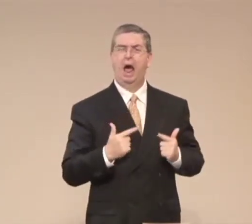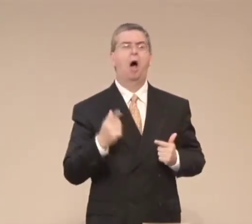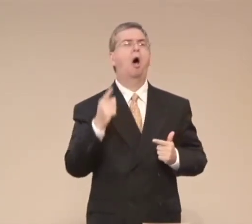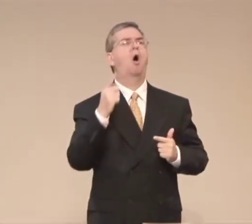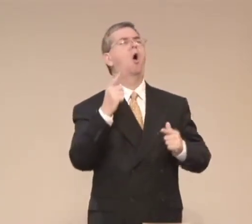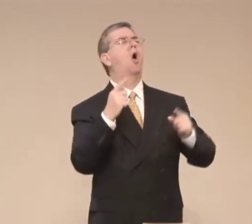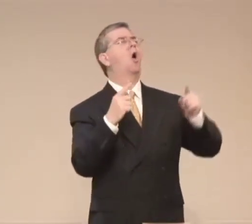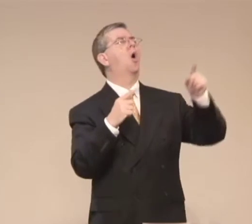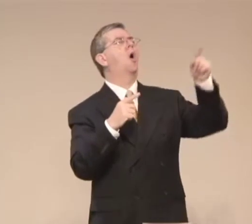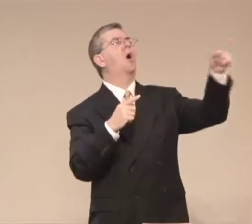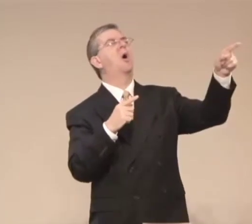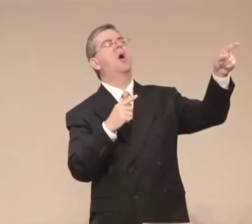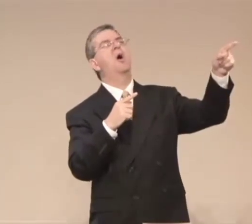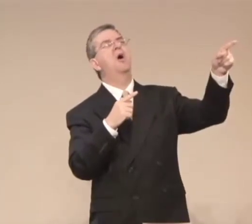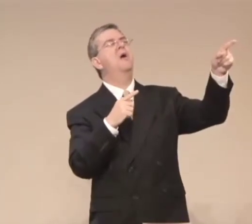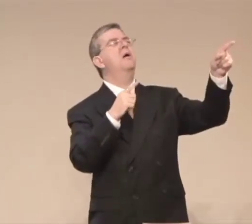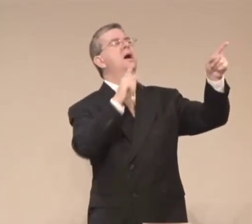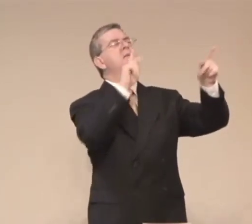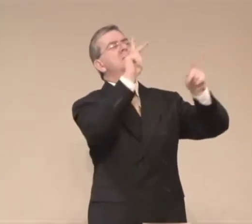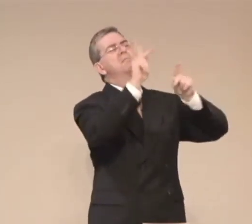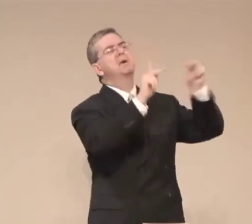need to remember the story of Job and his life.